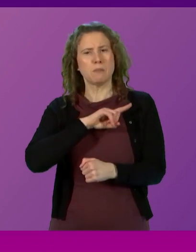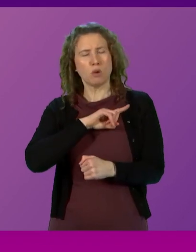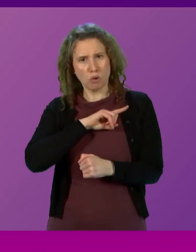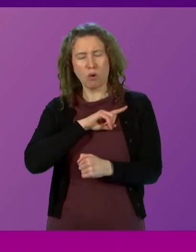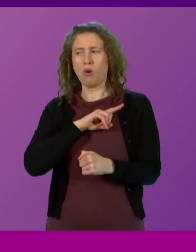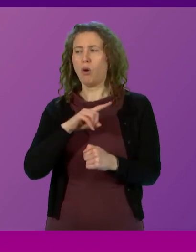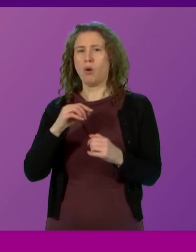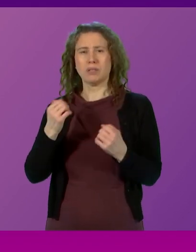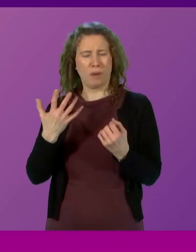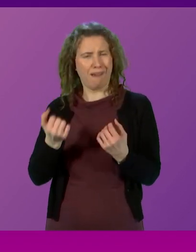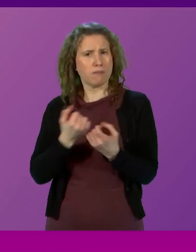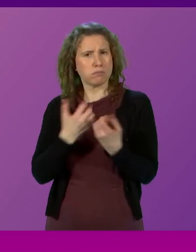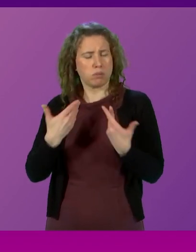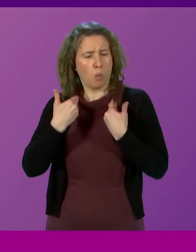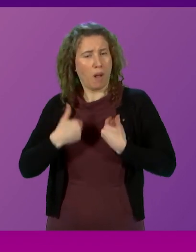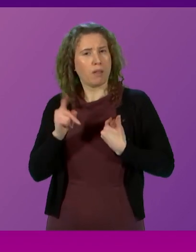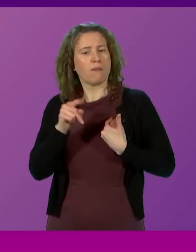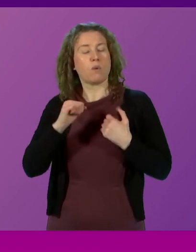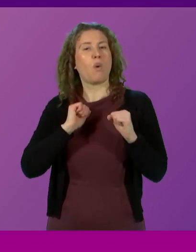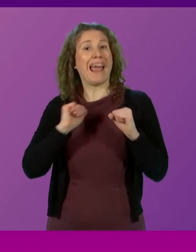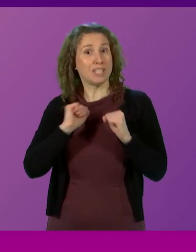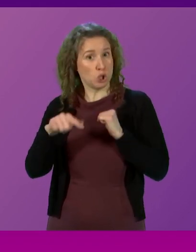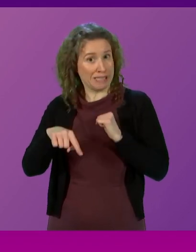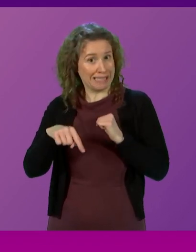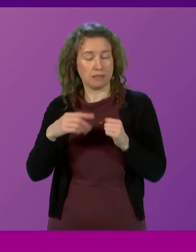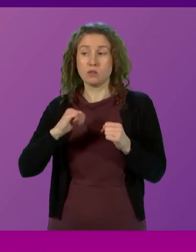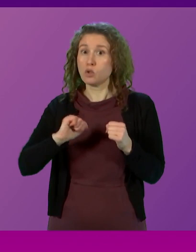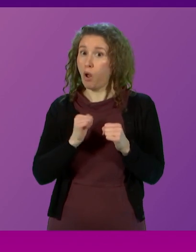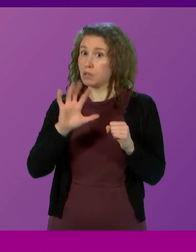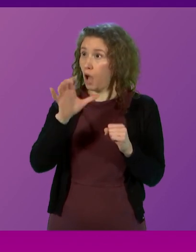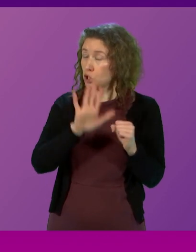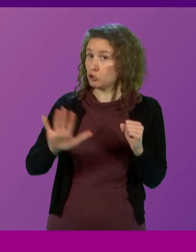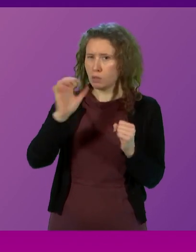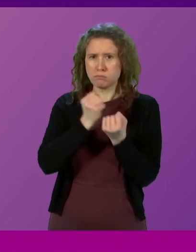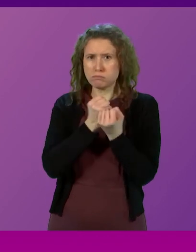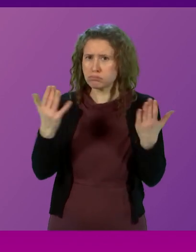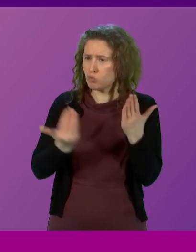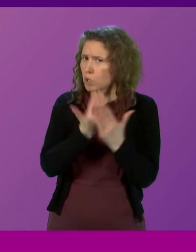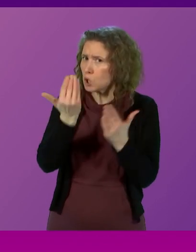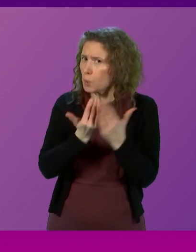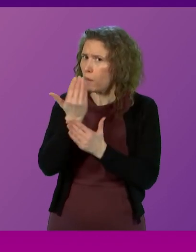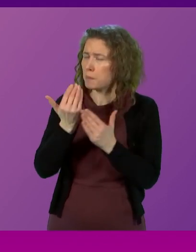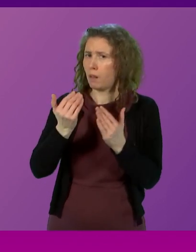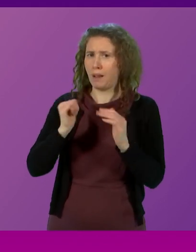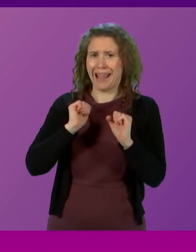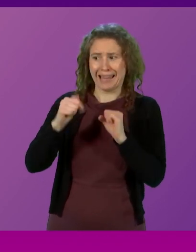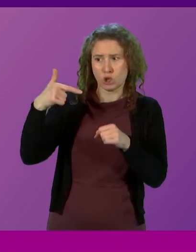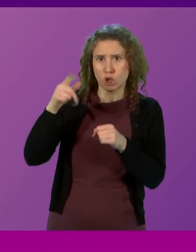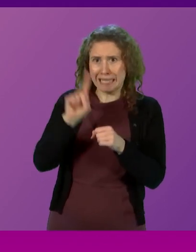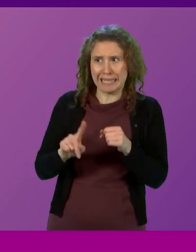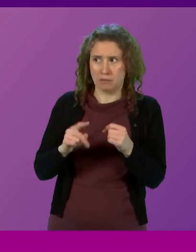of the energy wealth that we enjoy. Scotland is a country with an abundance of renewable energy opportunities.